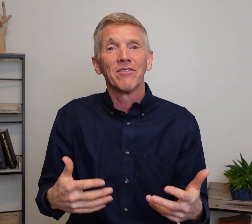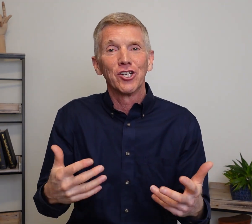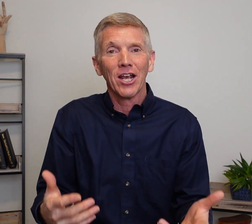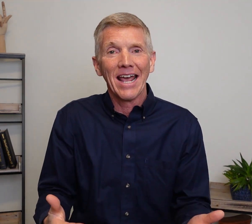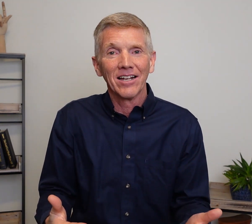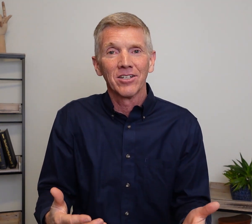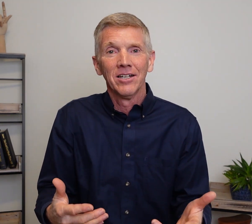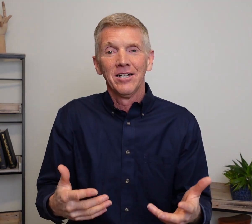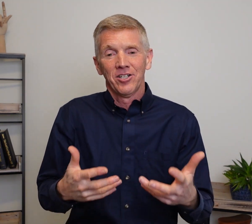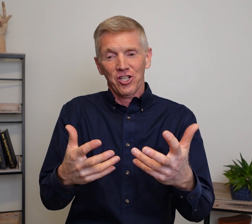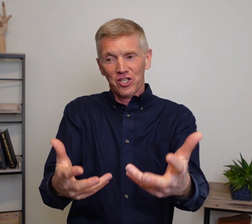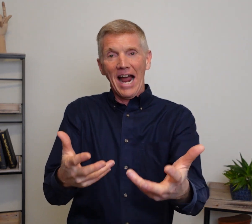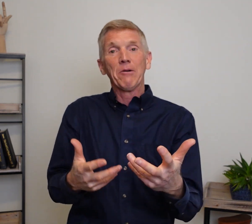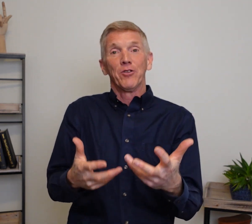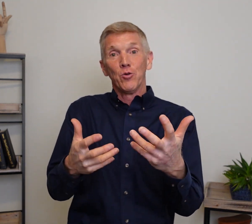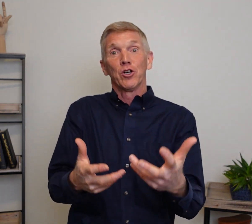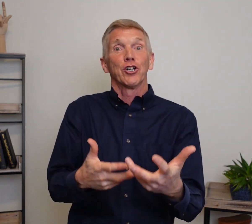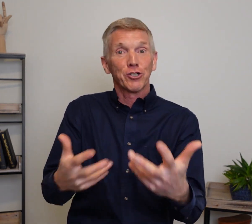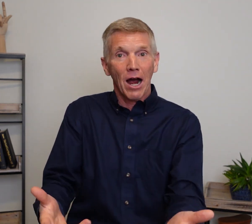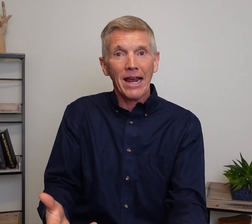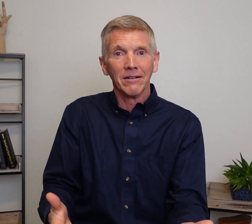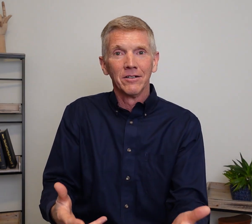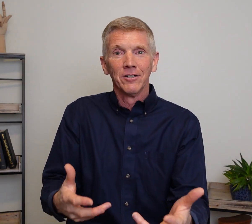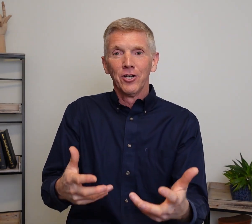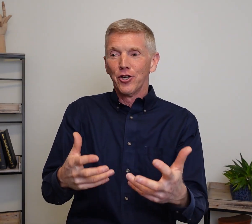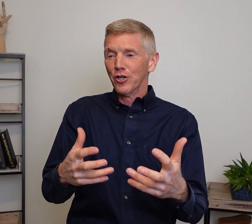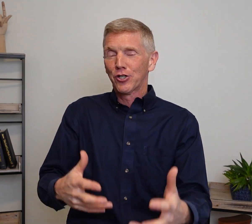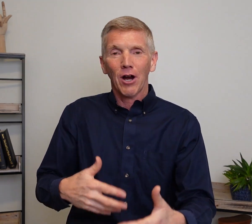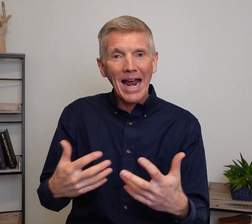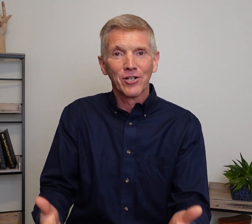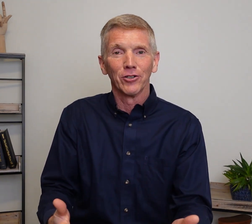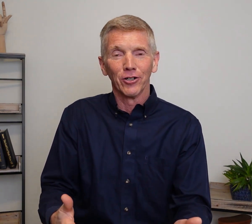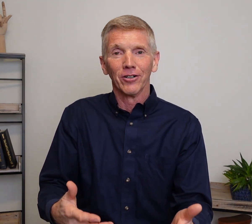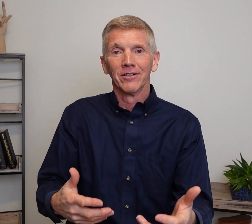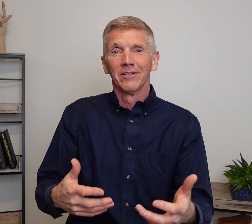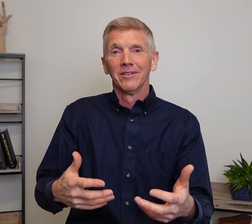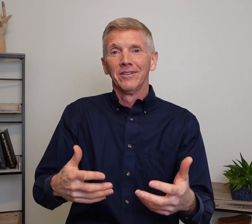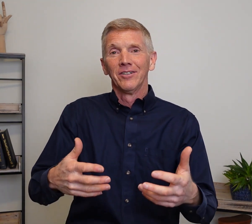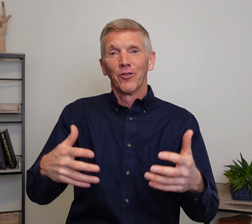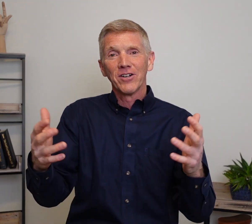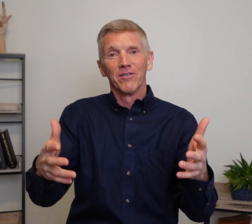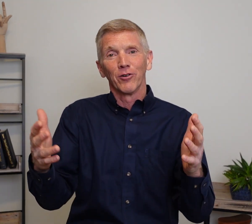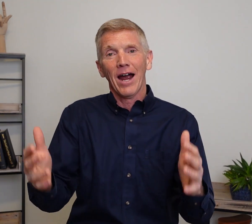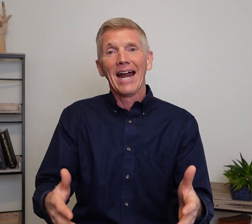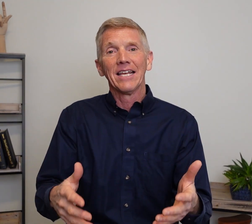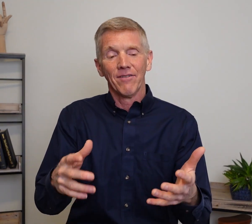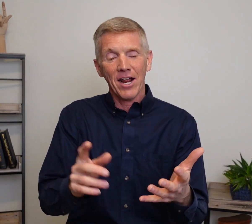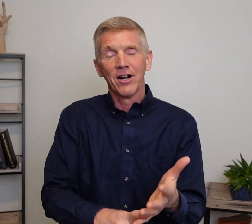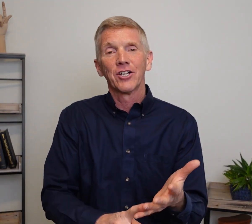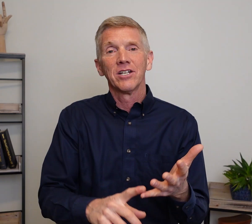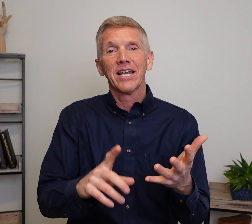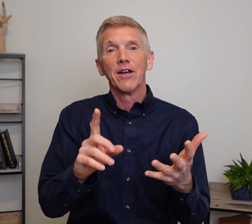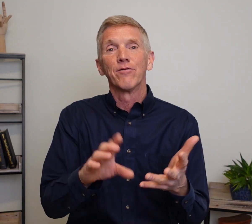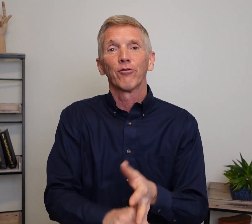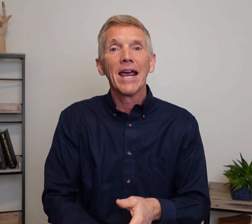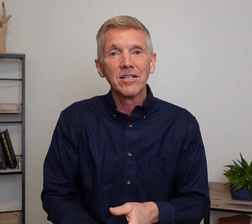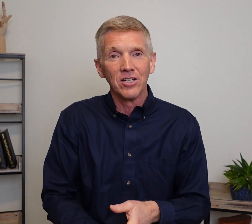the chance to sign with you because you're trying. You're trying to learn. So there's a variety of introductions and phrases